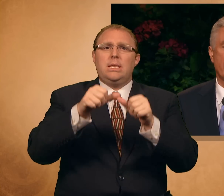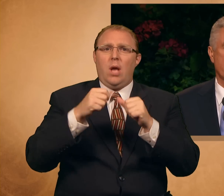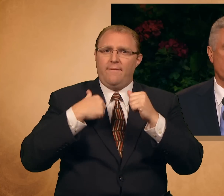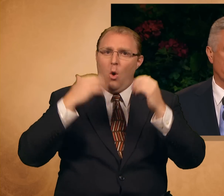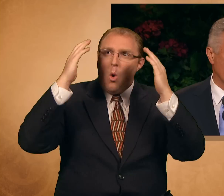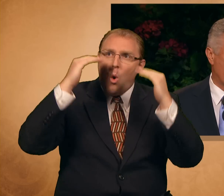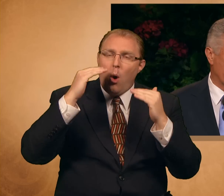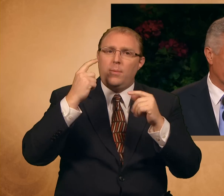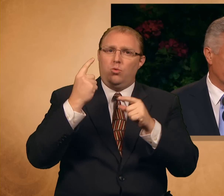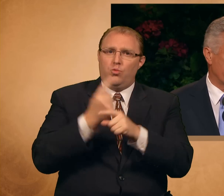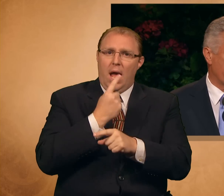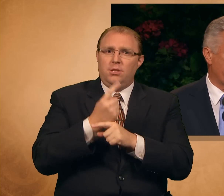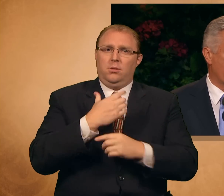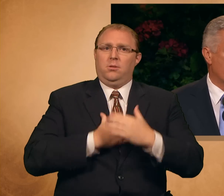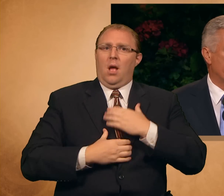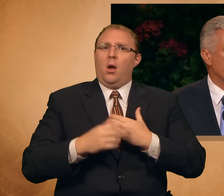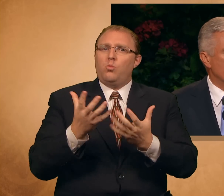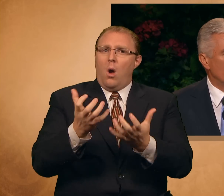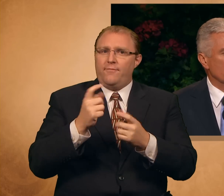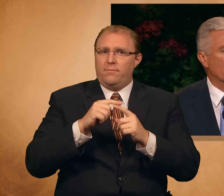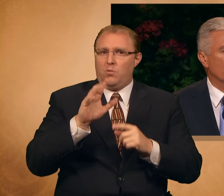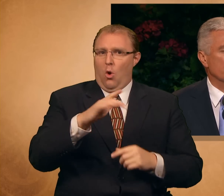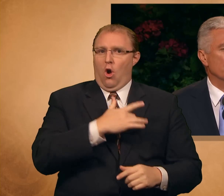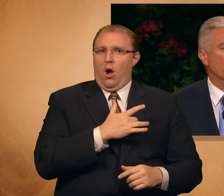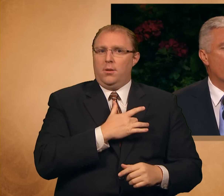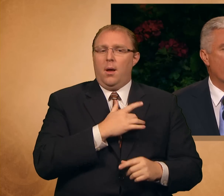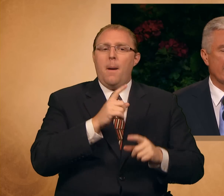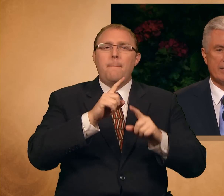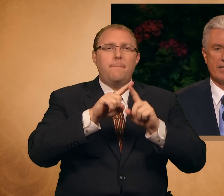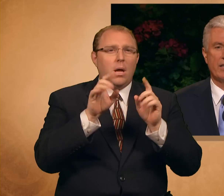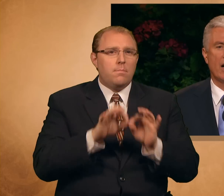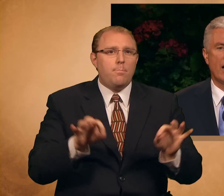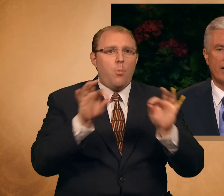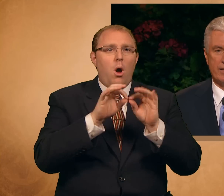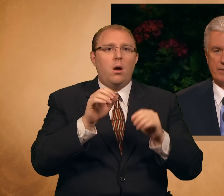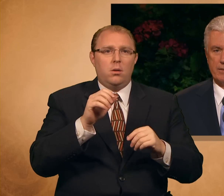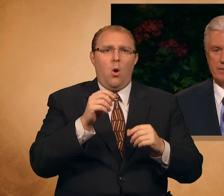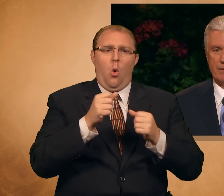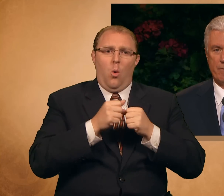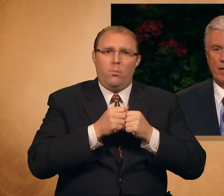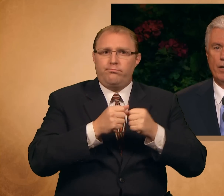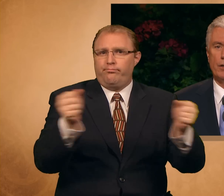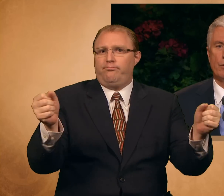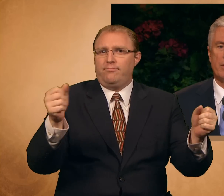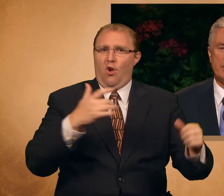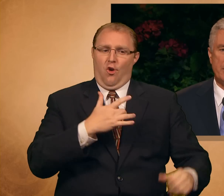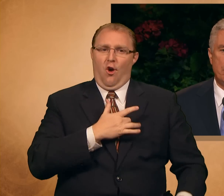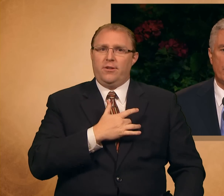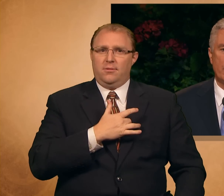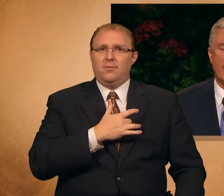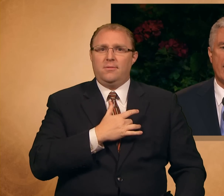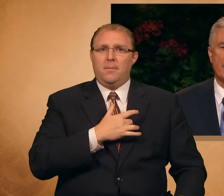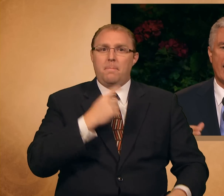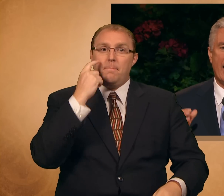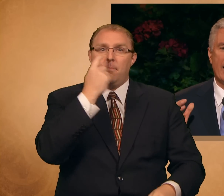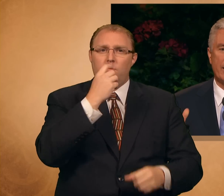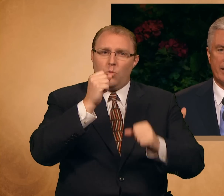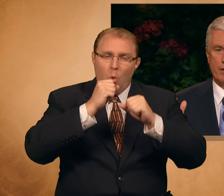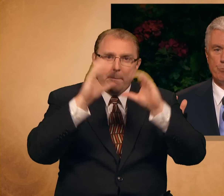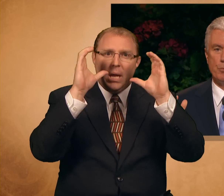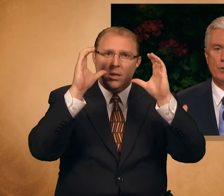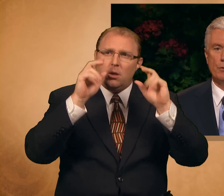desires of your heart. But don't close your eyes and hearts to the simple and